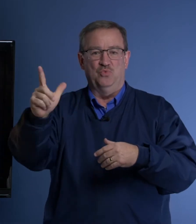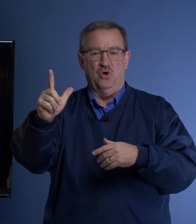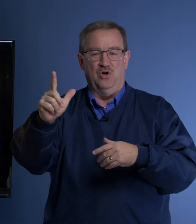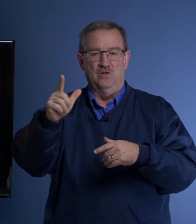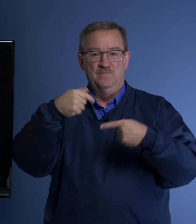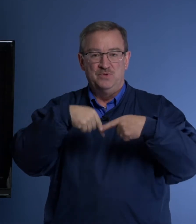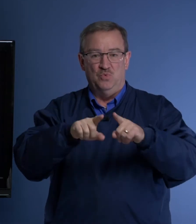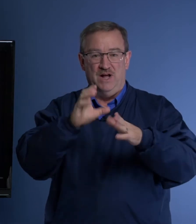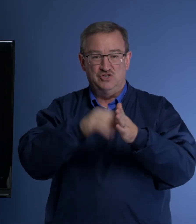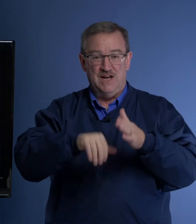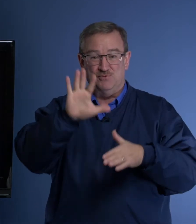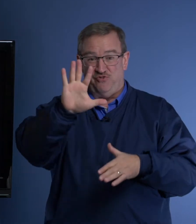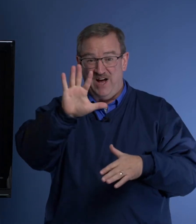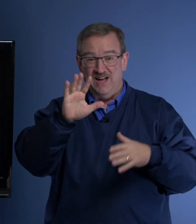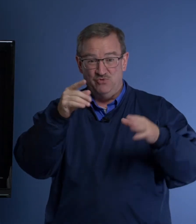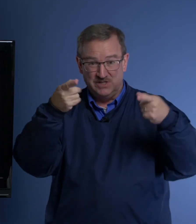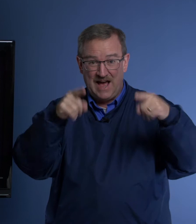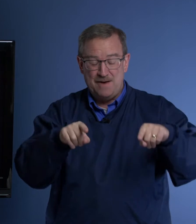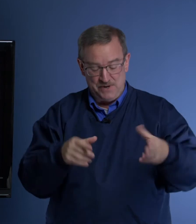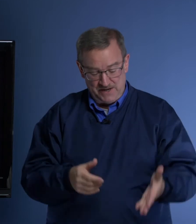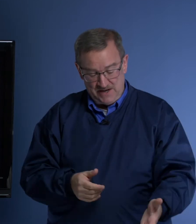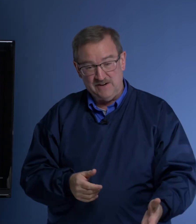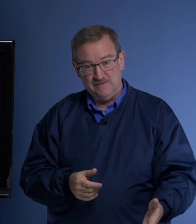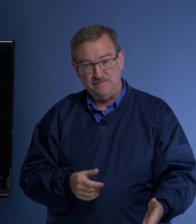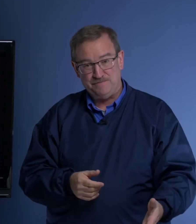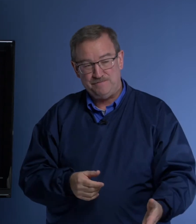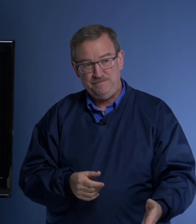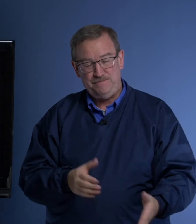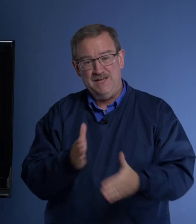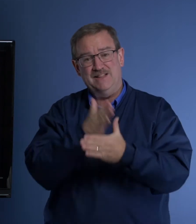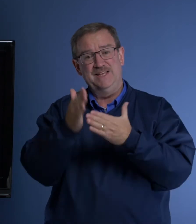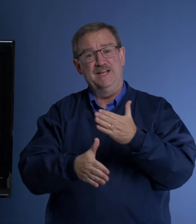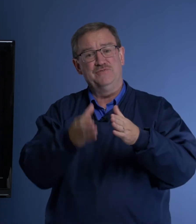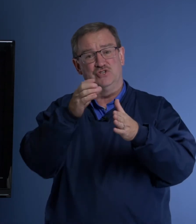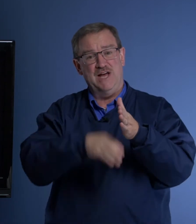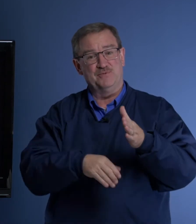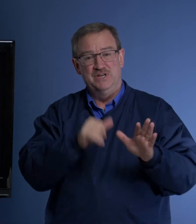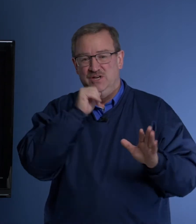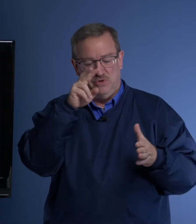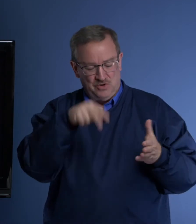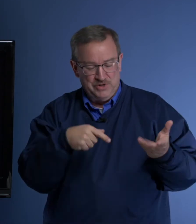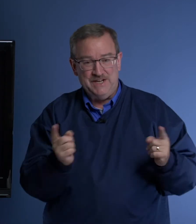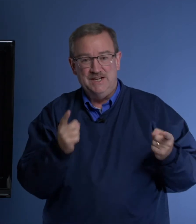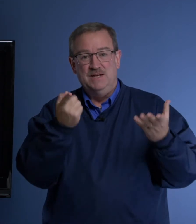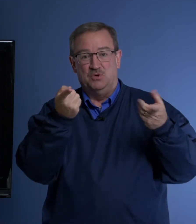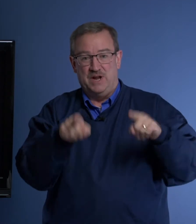wall while chapter five was happening here. At the end of the chapter, we don't read it. But what